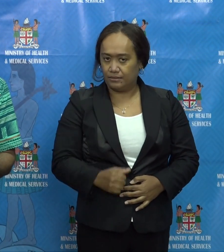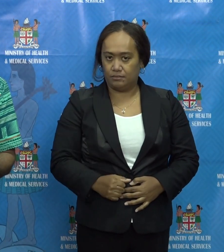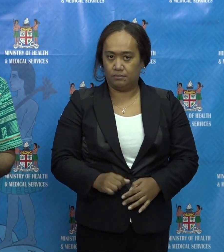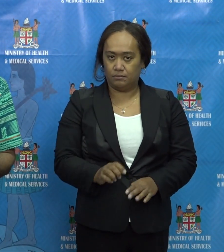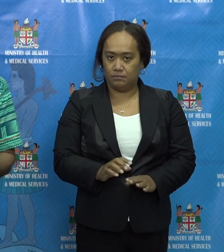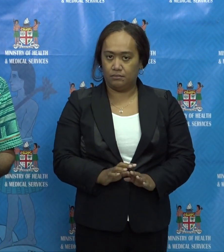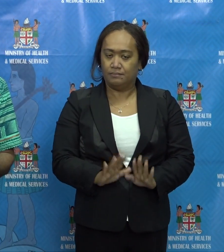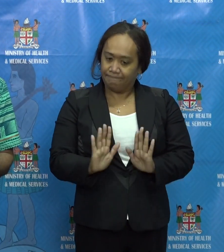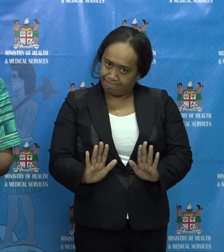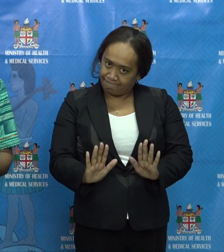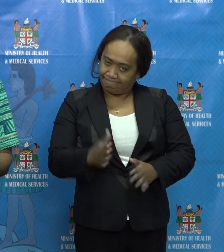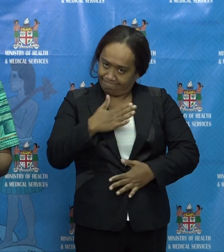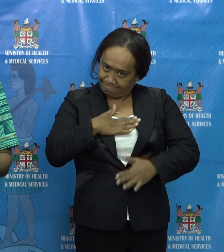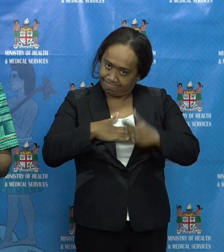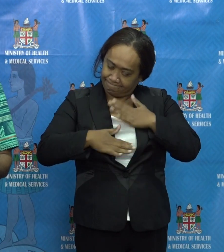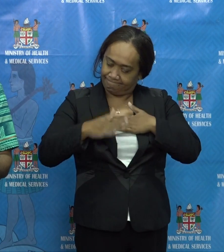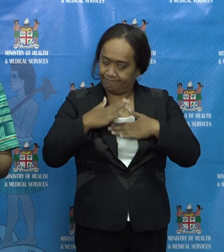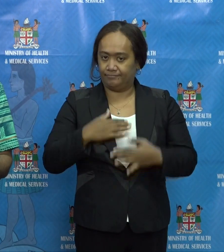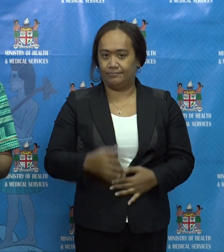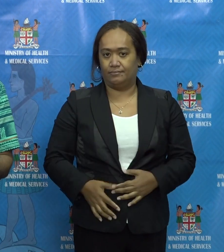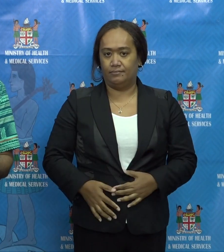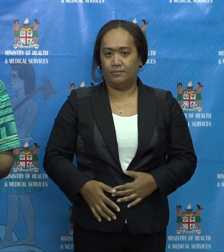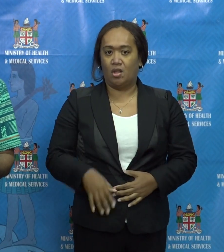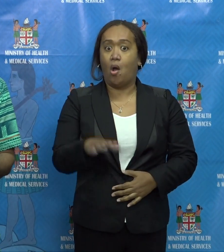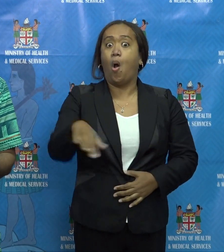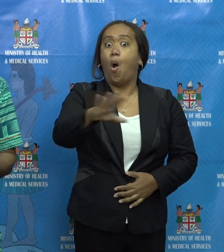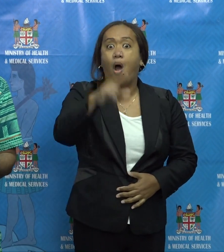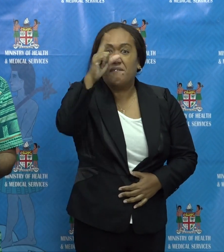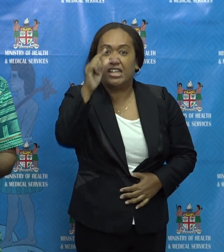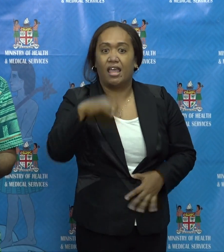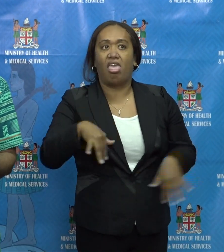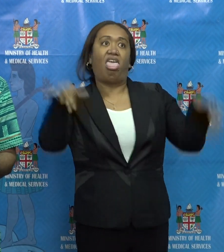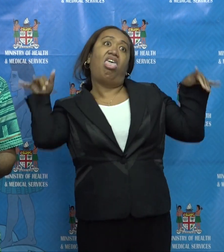except for causing more Fijians to let their guard down.